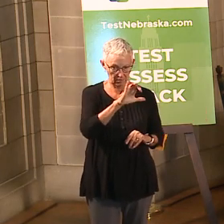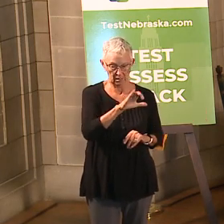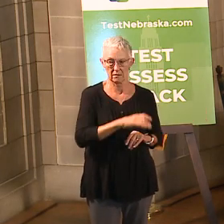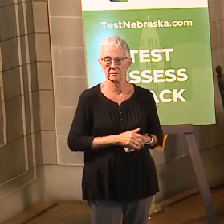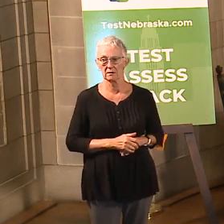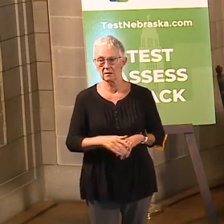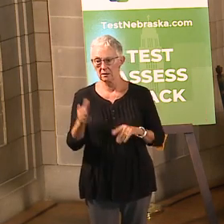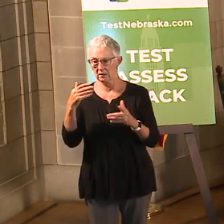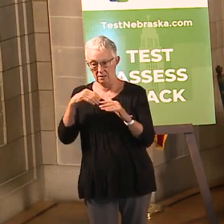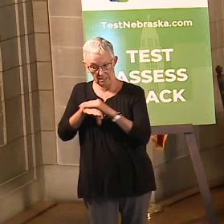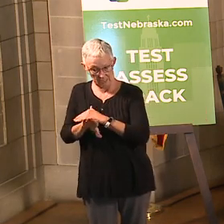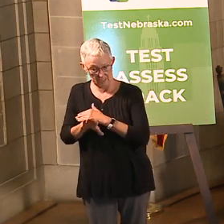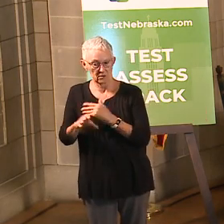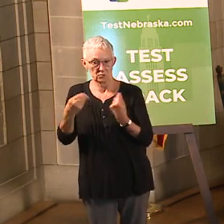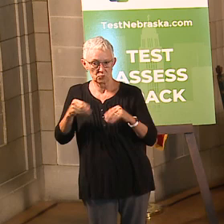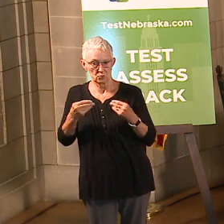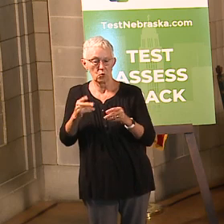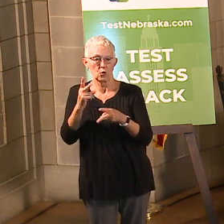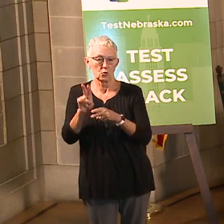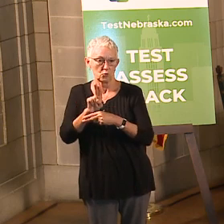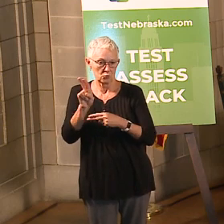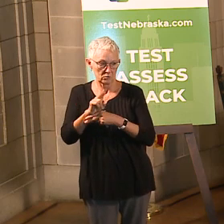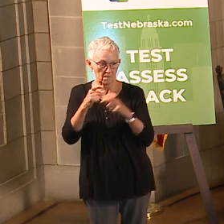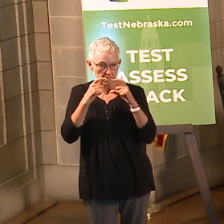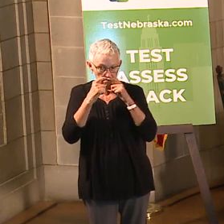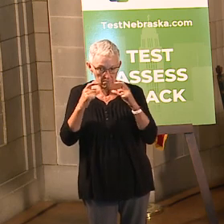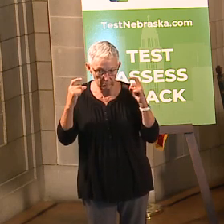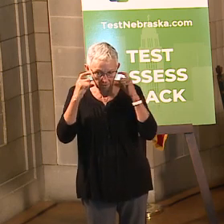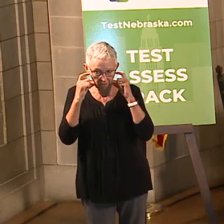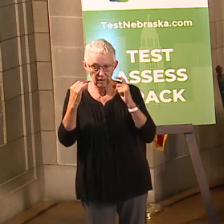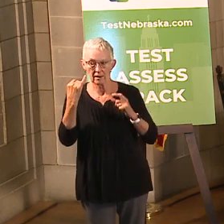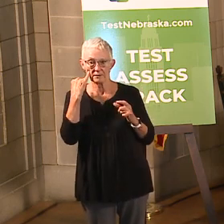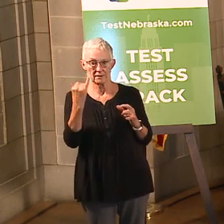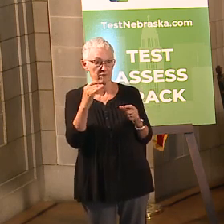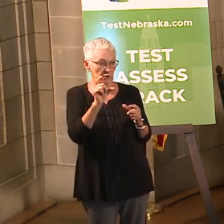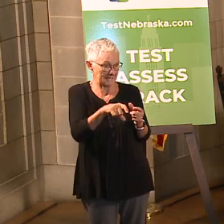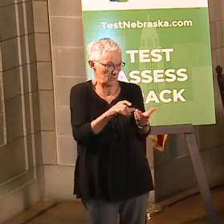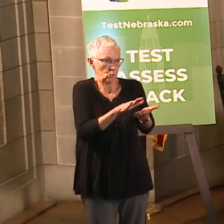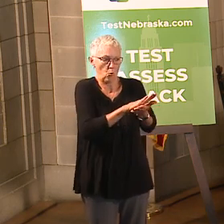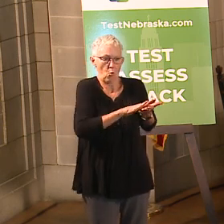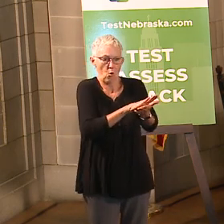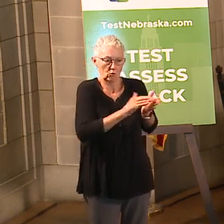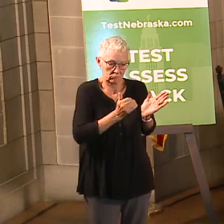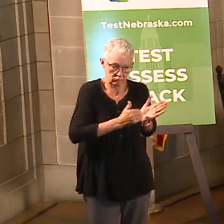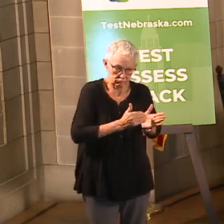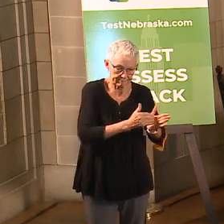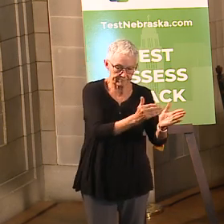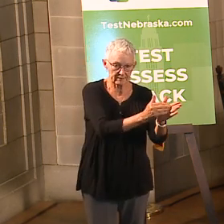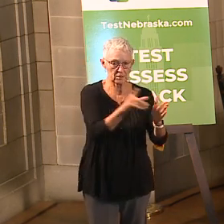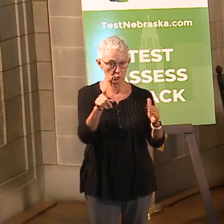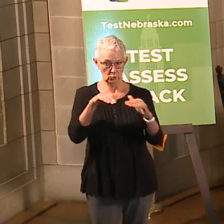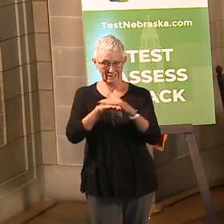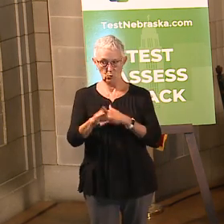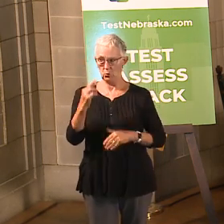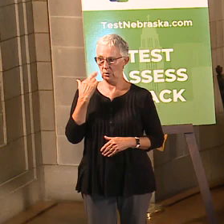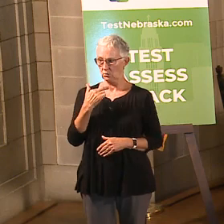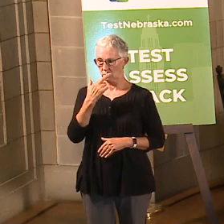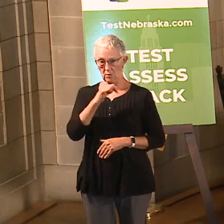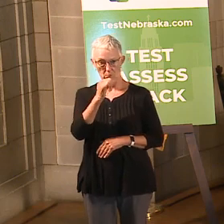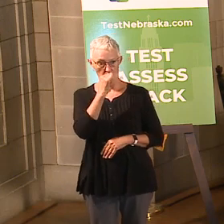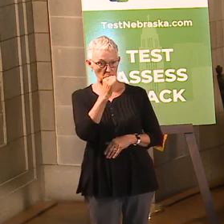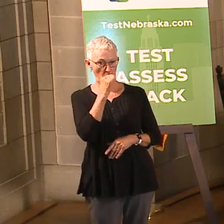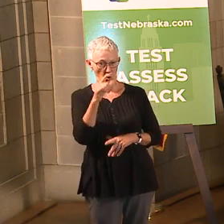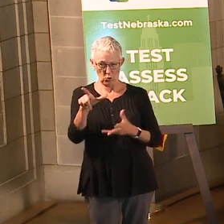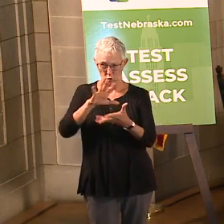you see a crowded bar or restaurant, it's a great opportunity to turn around and go to another bar or restaurant. Remember, it's really going to be those enclosed spaces where